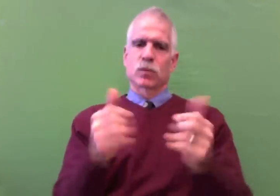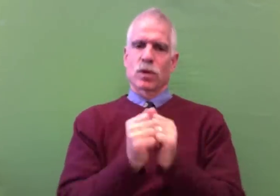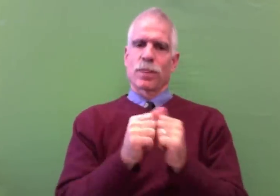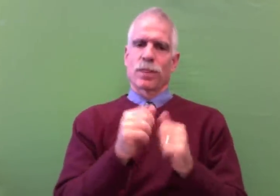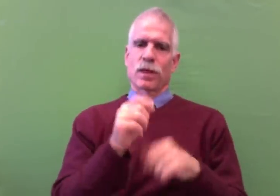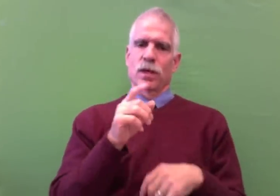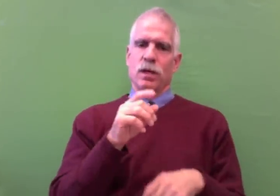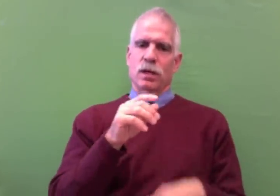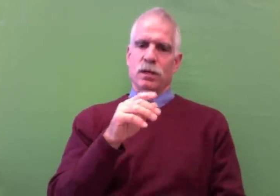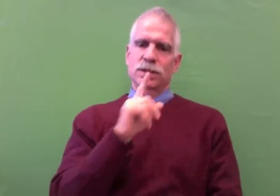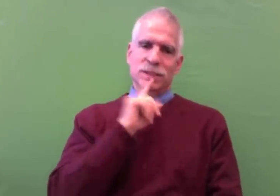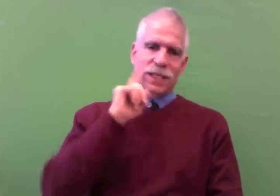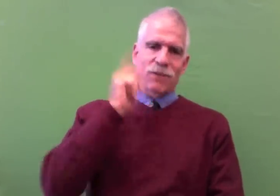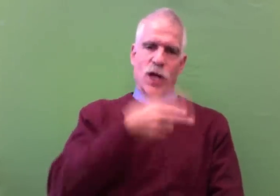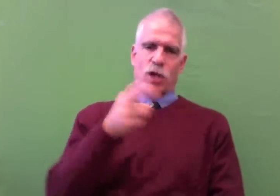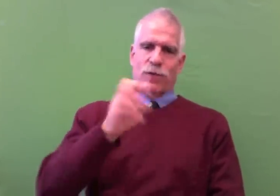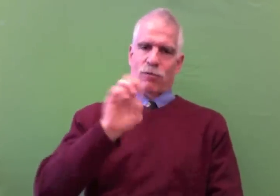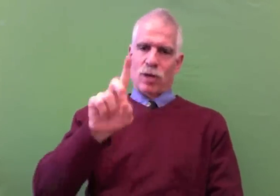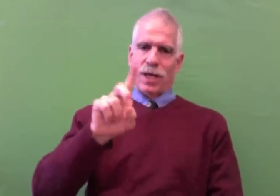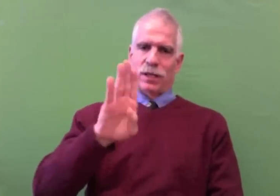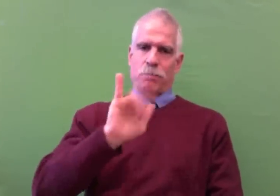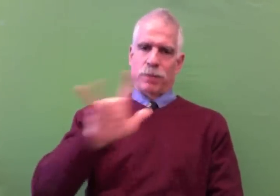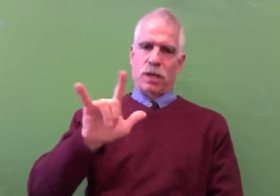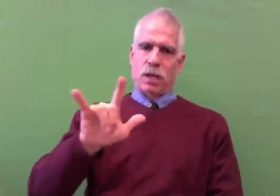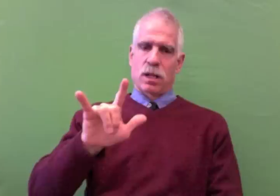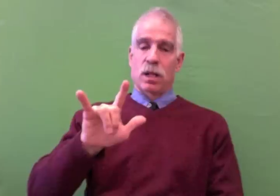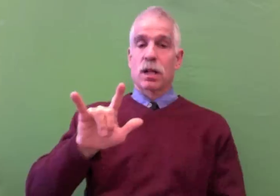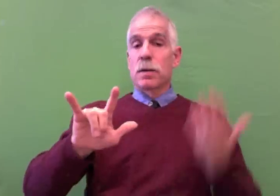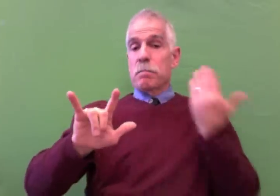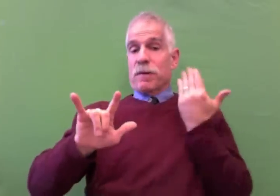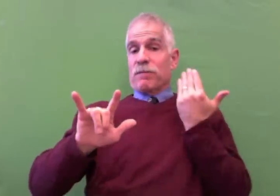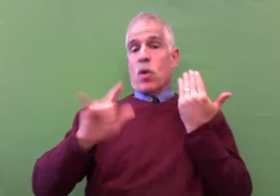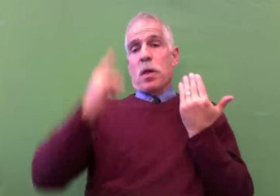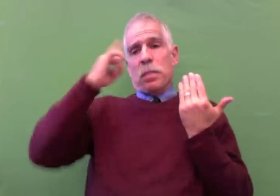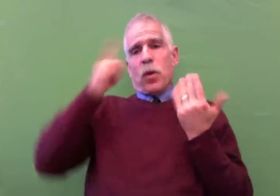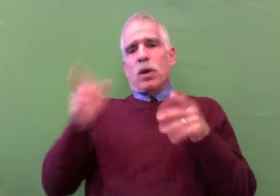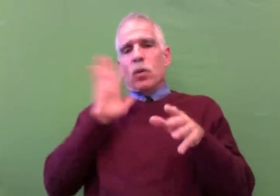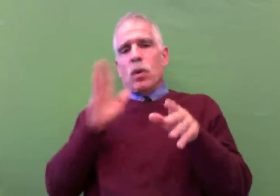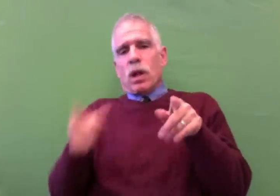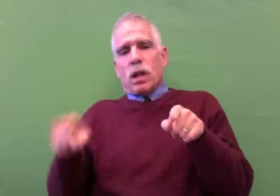we decided to move forward with a deaf and hard of hearing education bill.